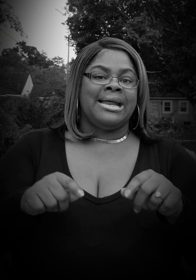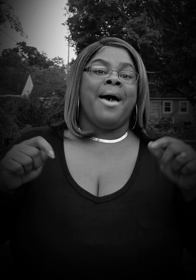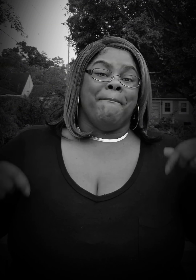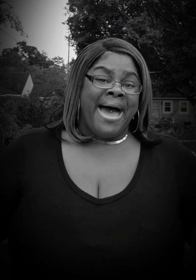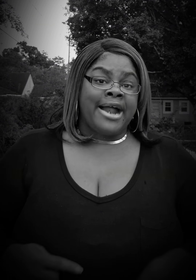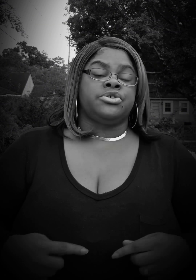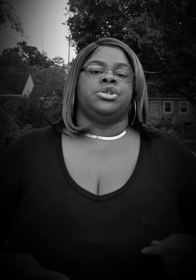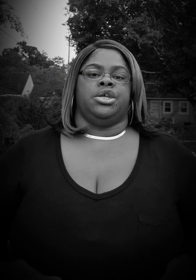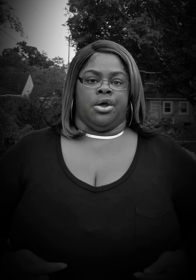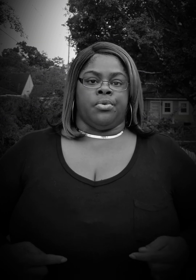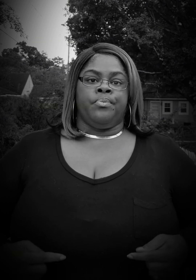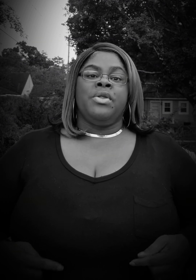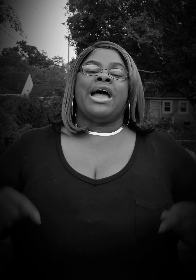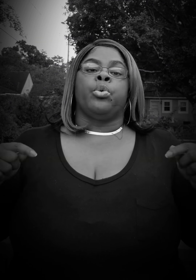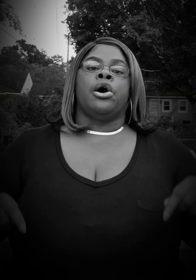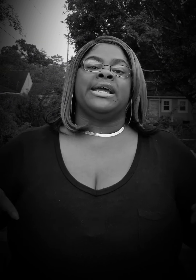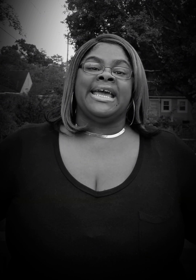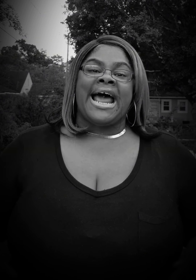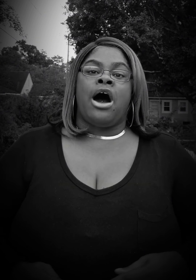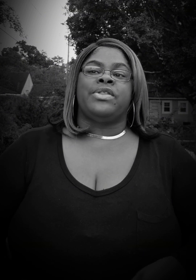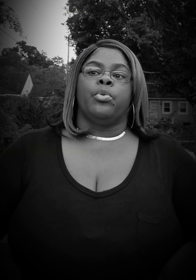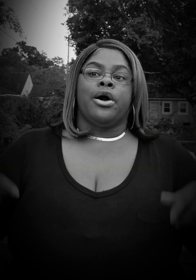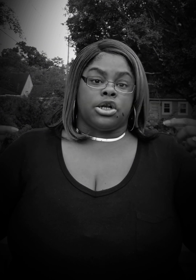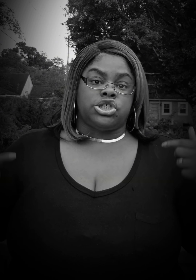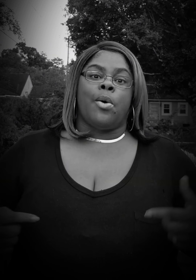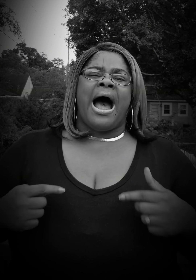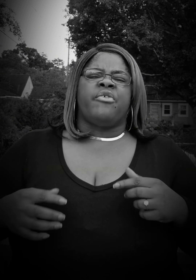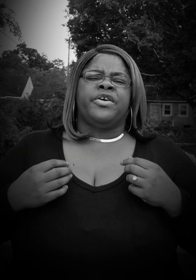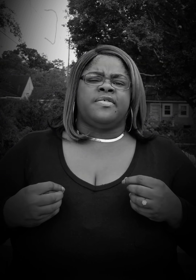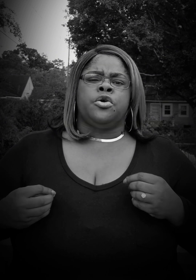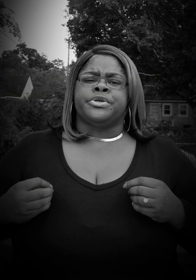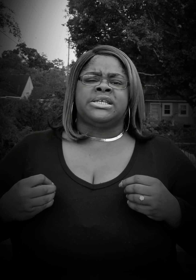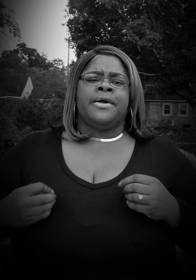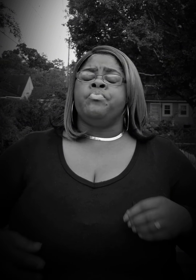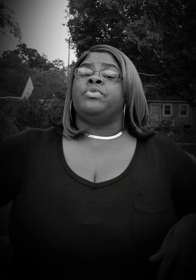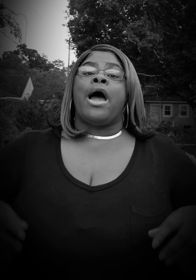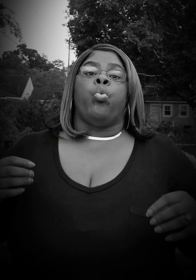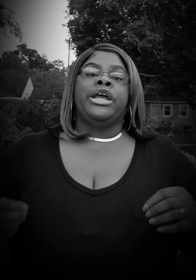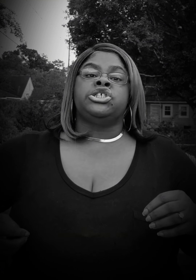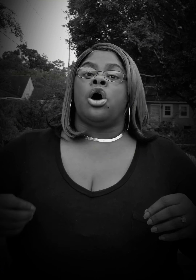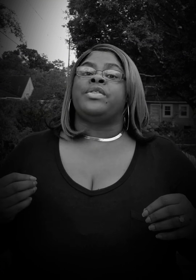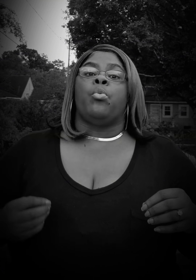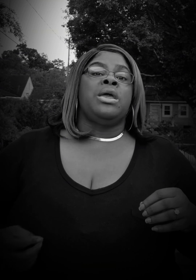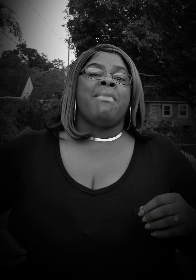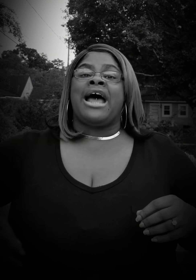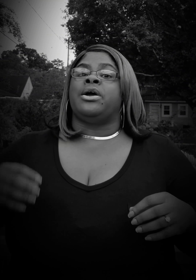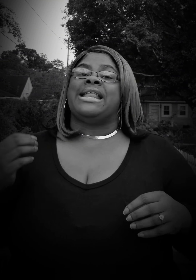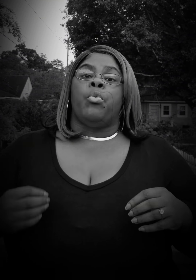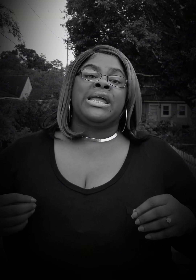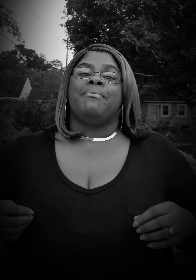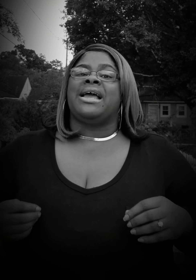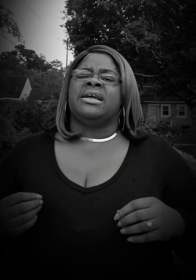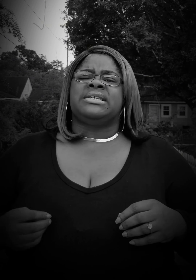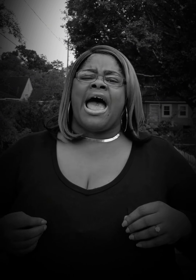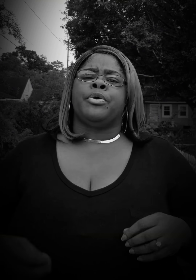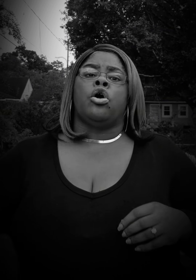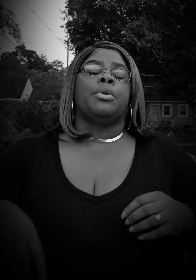matters to you, that we're going to get out, that we're going to show our 52%, that we show that we matter and that we can make things happen on a